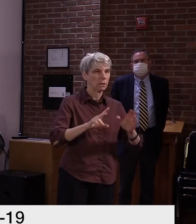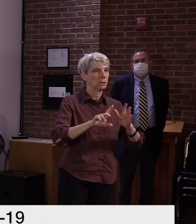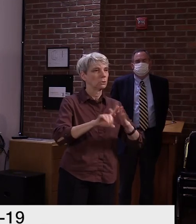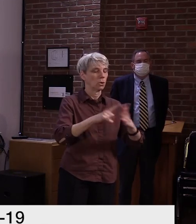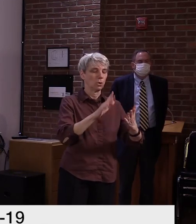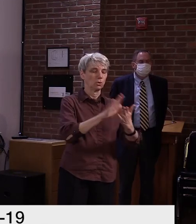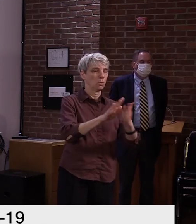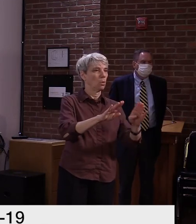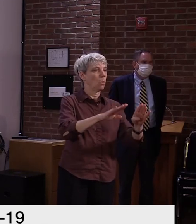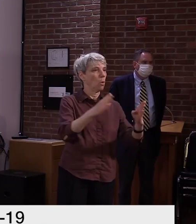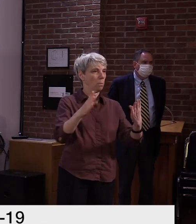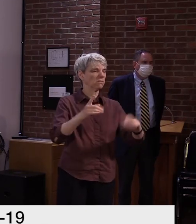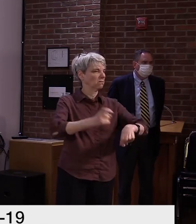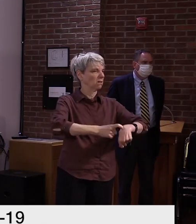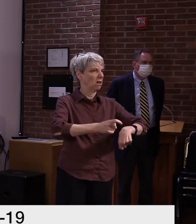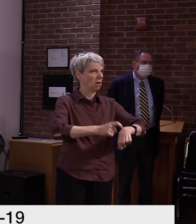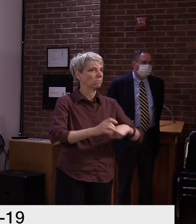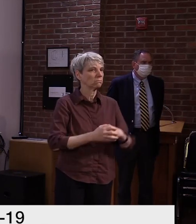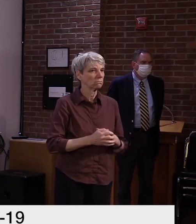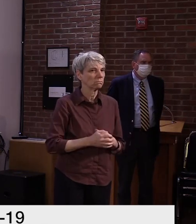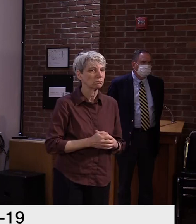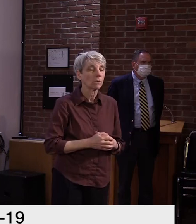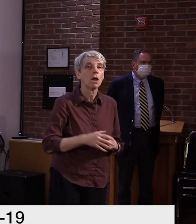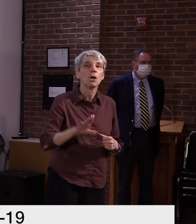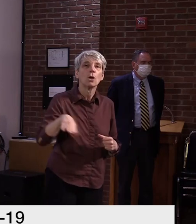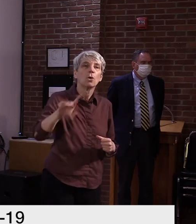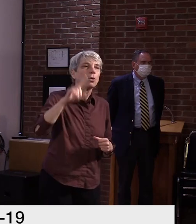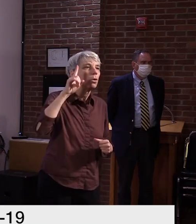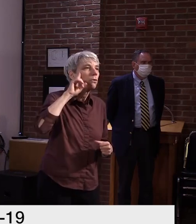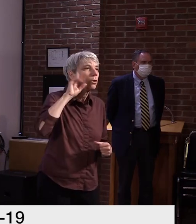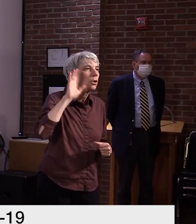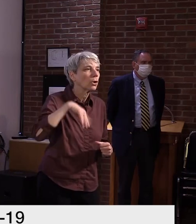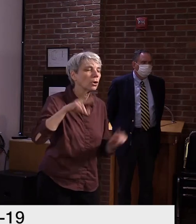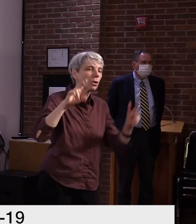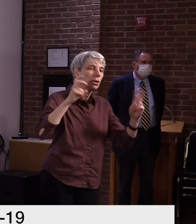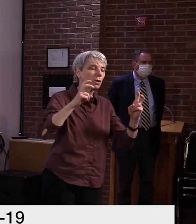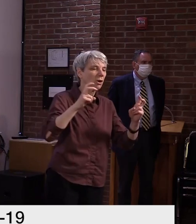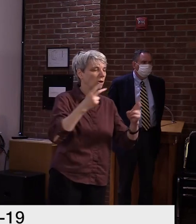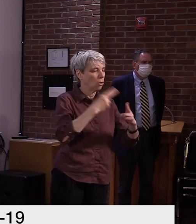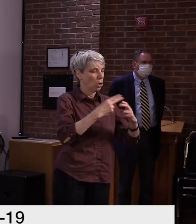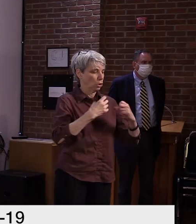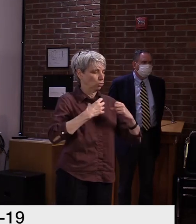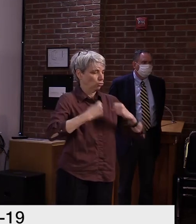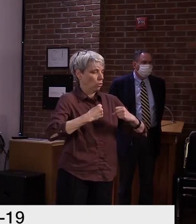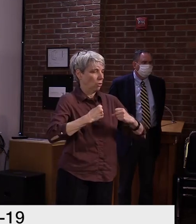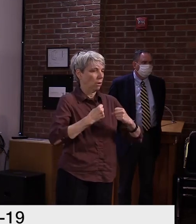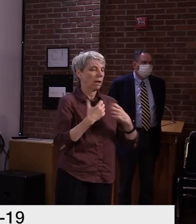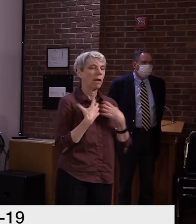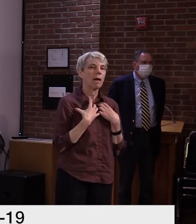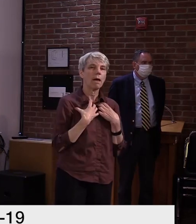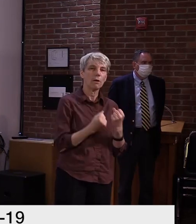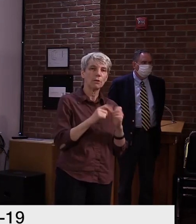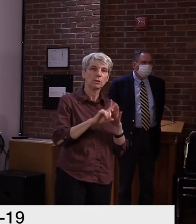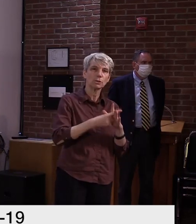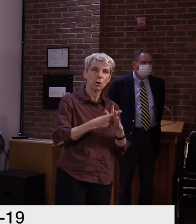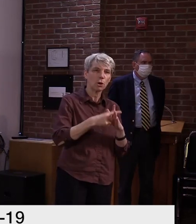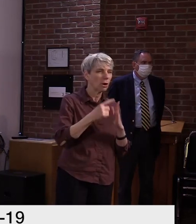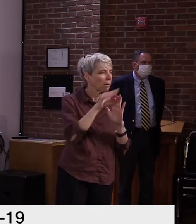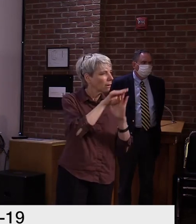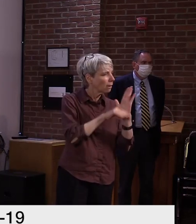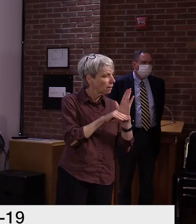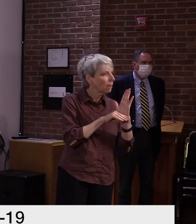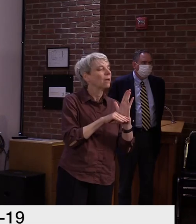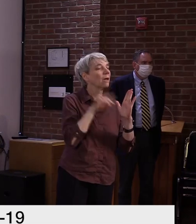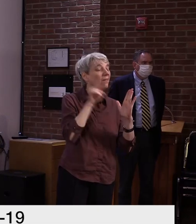with opening schools. You've heard that the Strong and Healthy Start guidance for school reopening was developed with